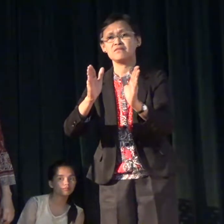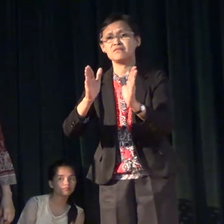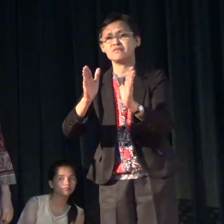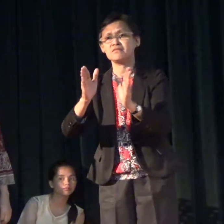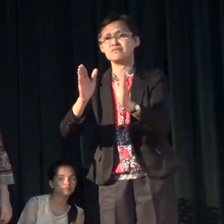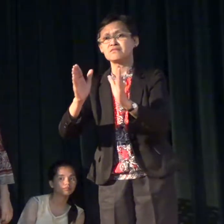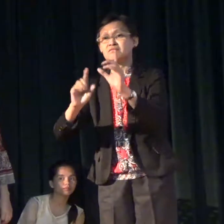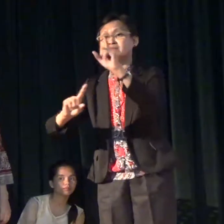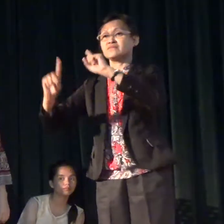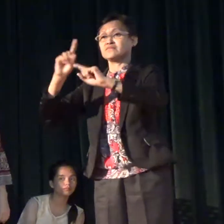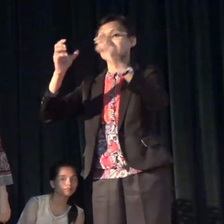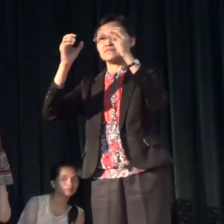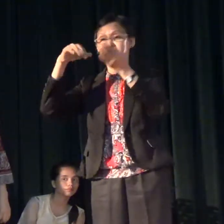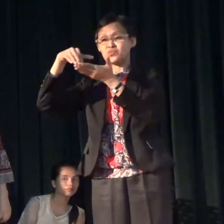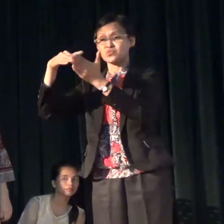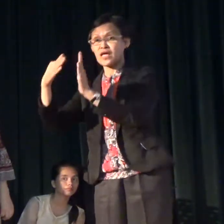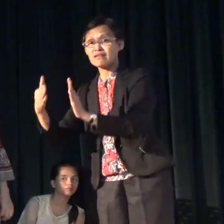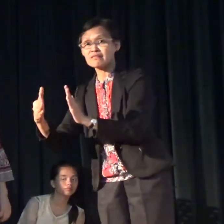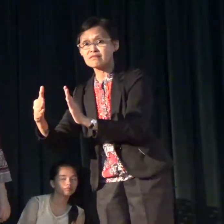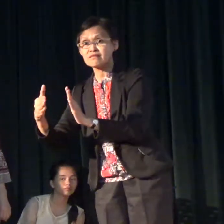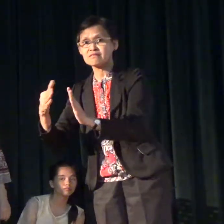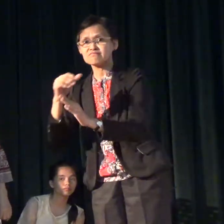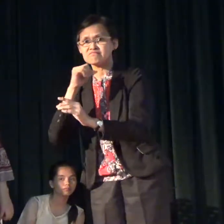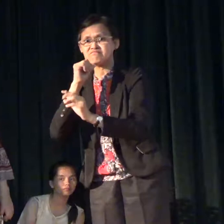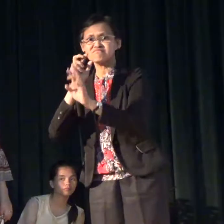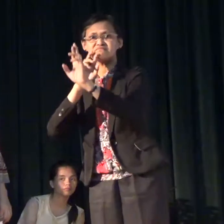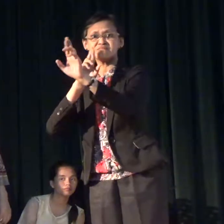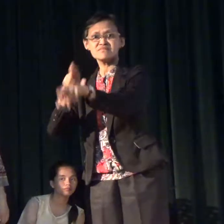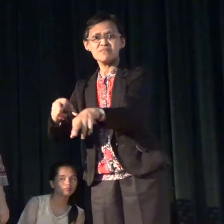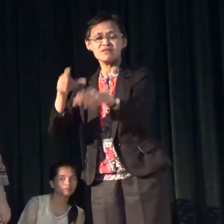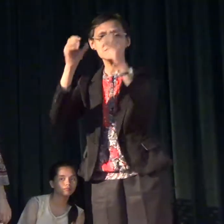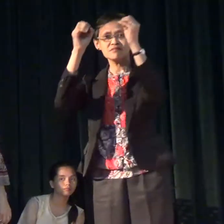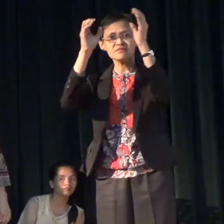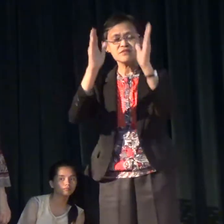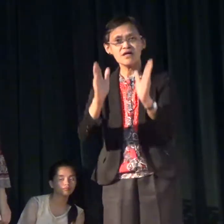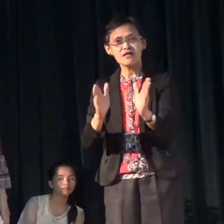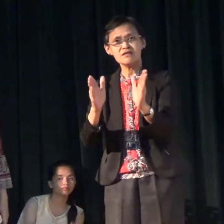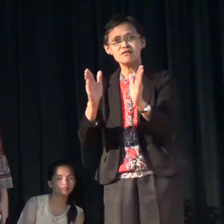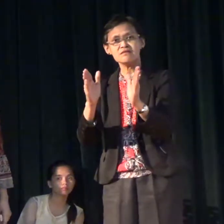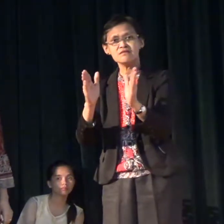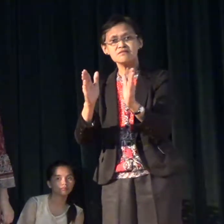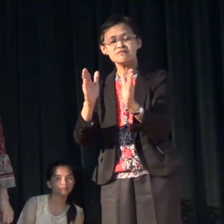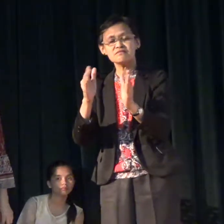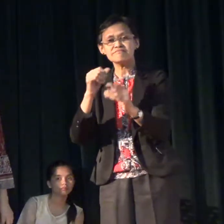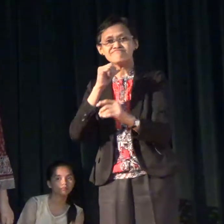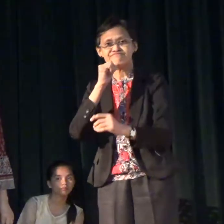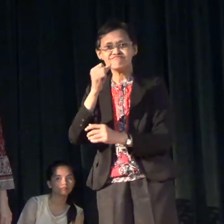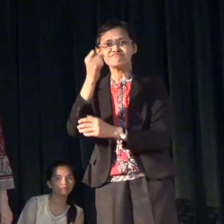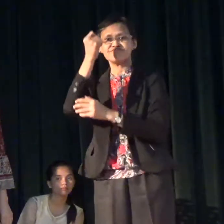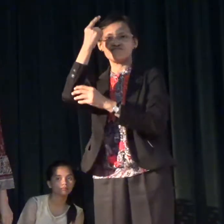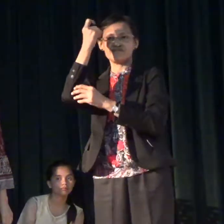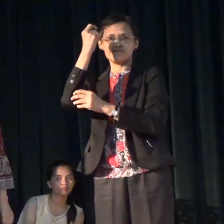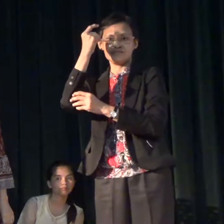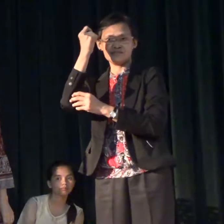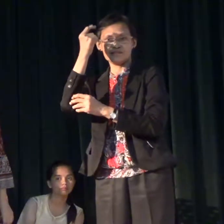Pag nagsign na si student, hindi sumasagod si teacher. Hindi na kasi na impindihan.